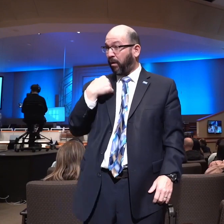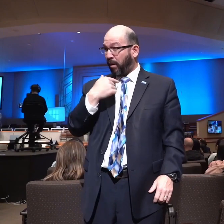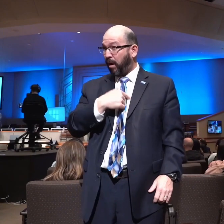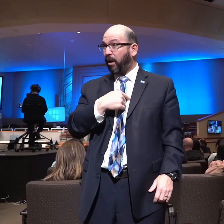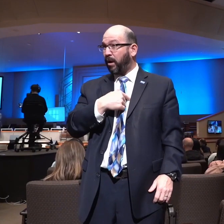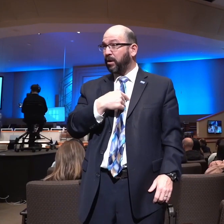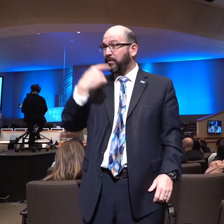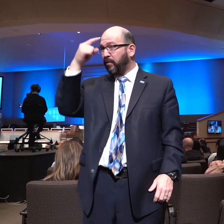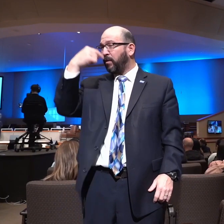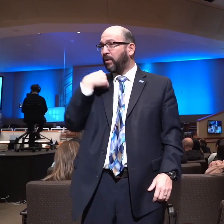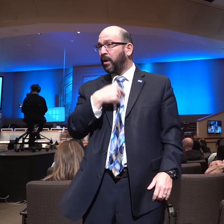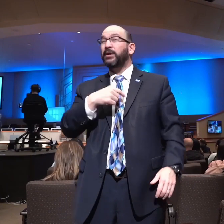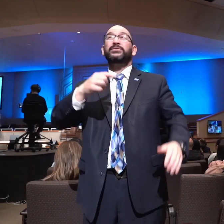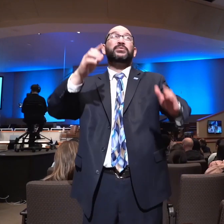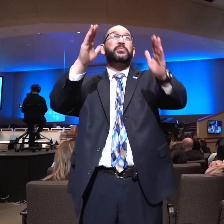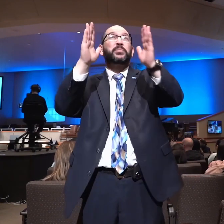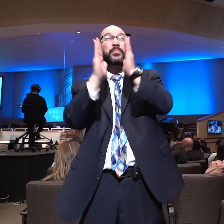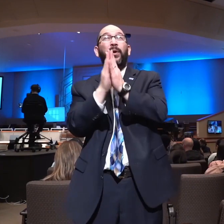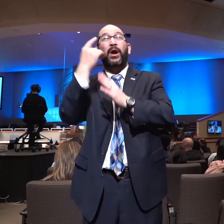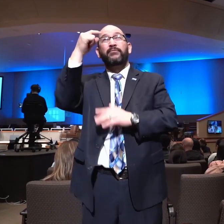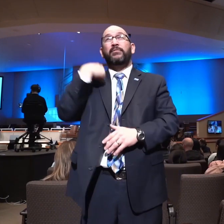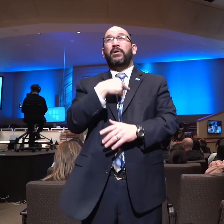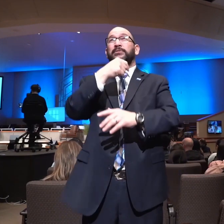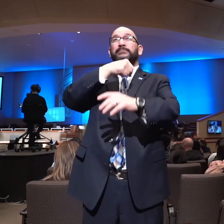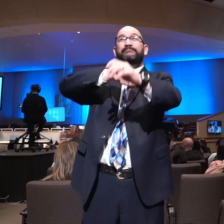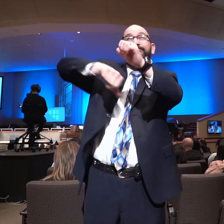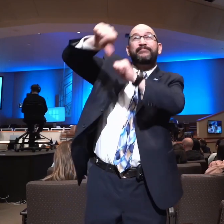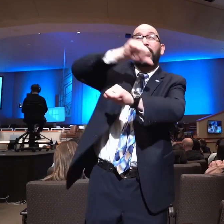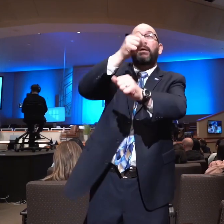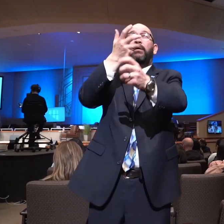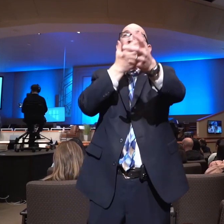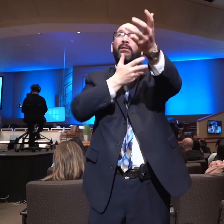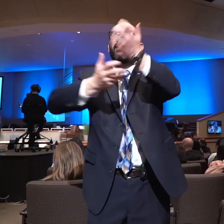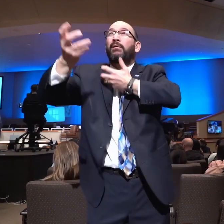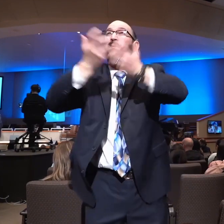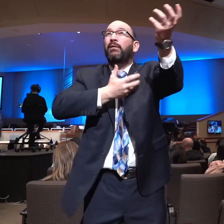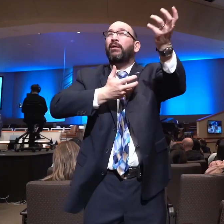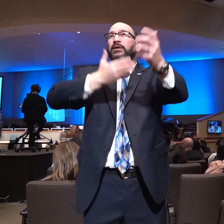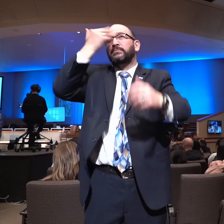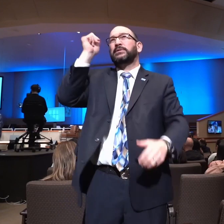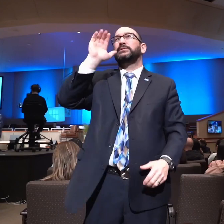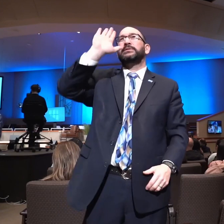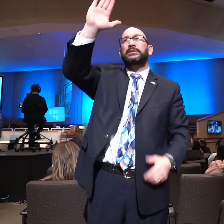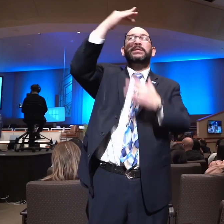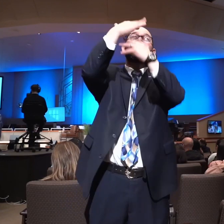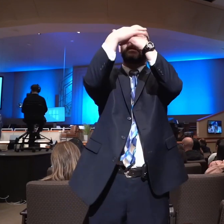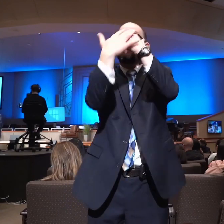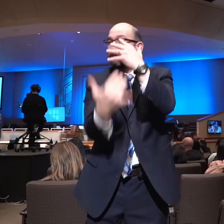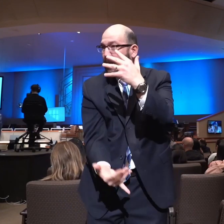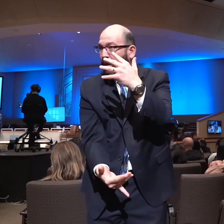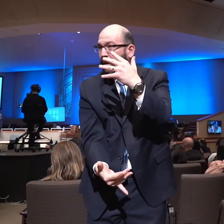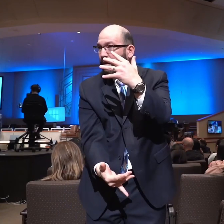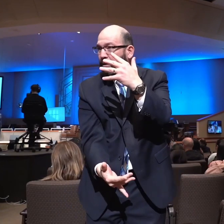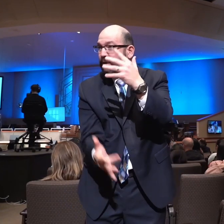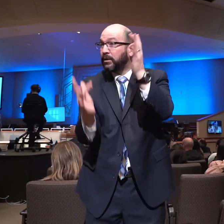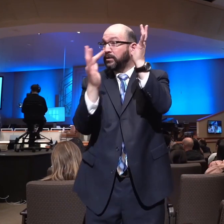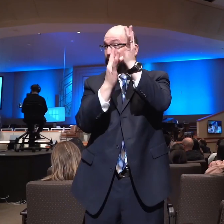to God that we can come boldly to the throne of grace because of the blood that was shed. He is God in the flesh. He is our mediator.